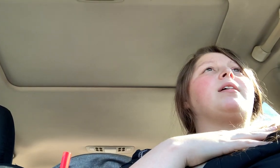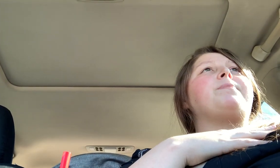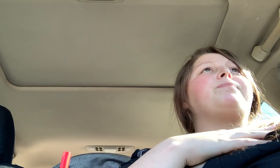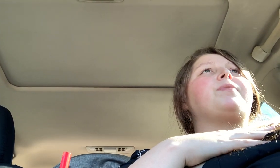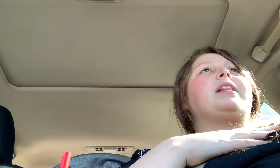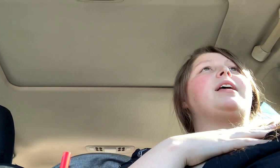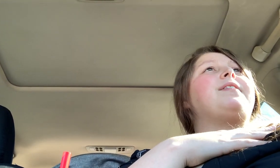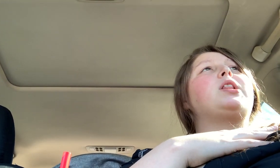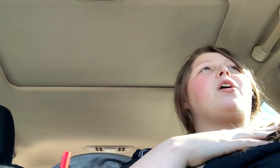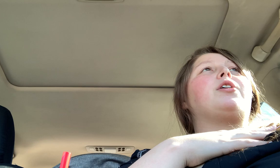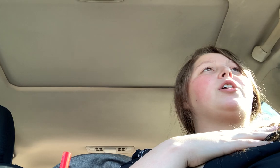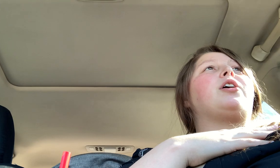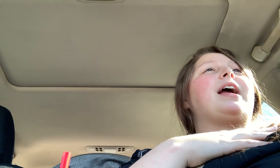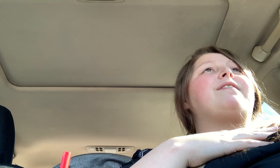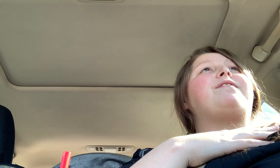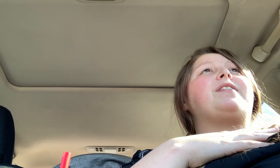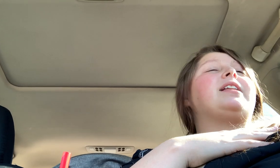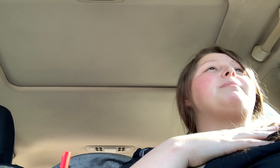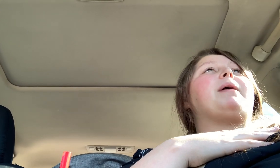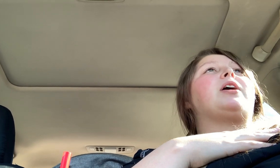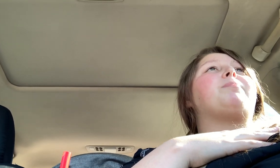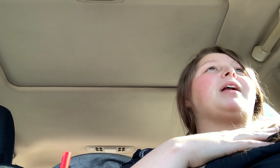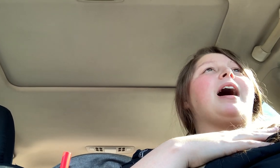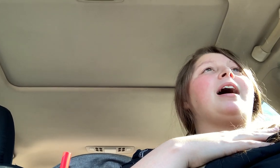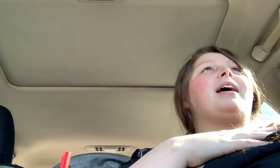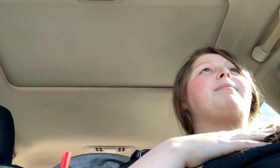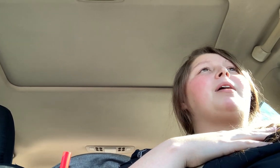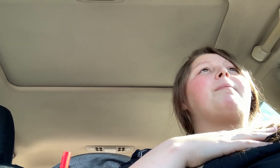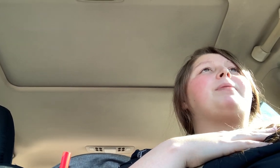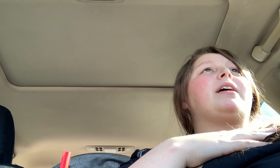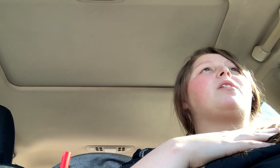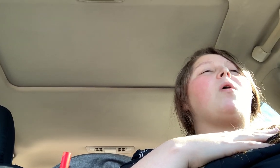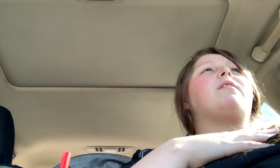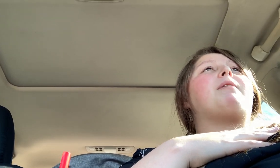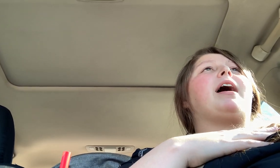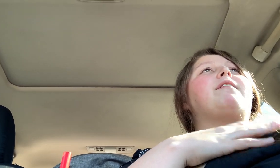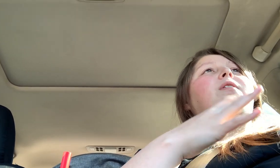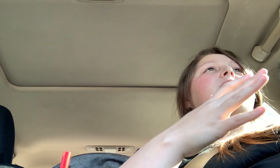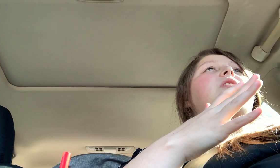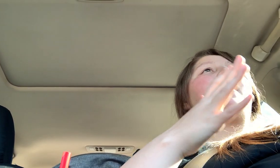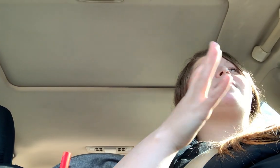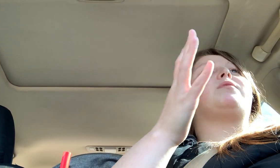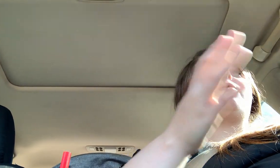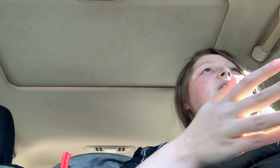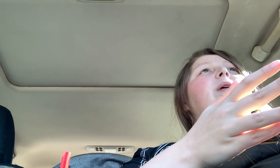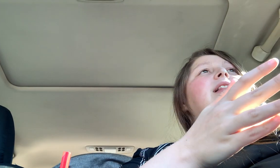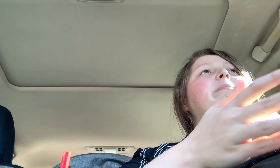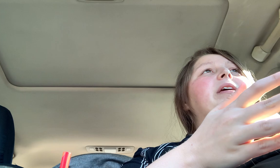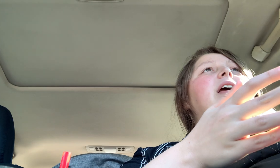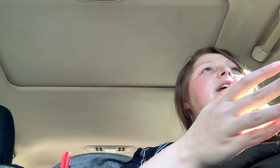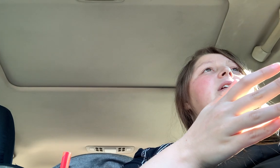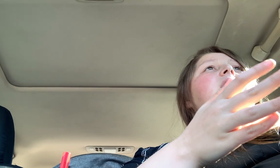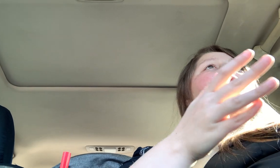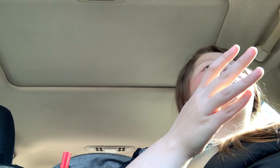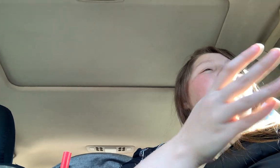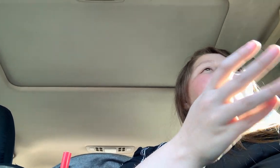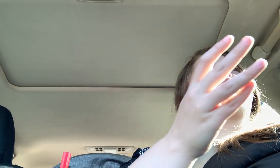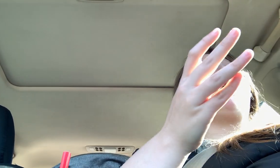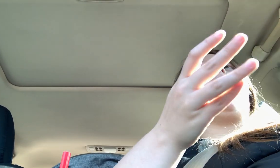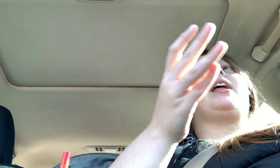living longer and feeling better. But I, a big goal of mine, first off losing weight in the beginning was so I,